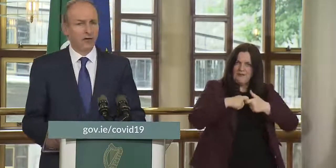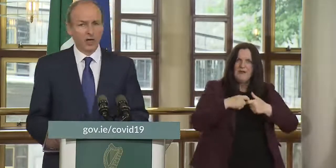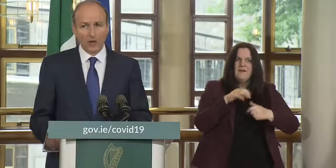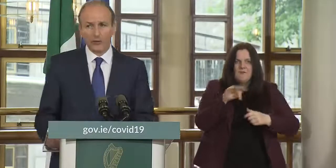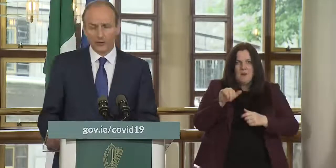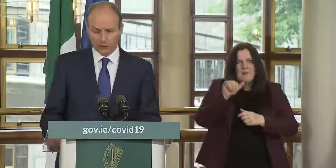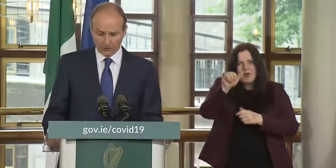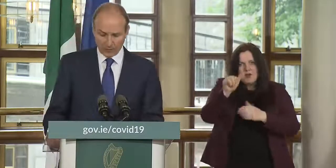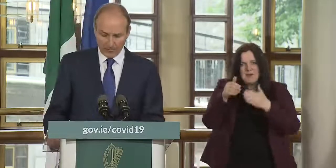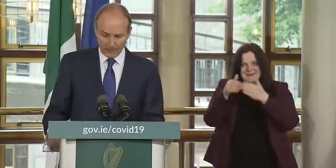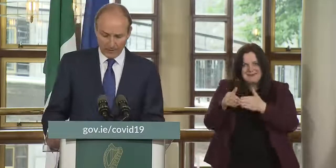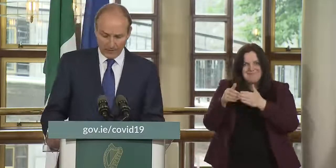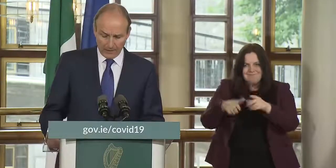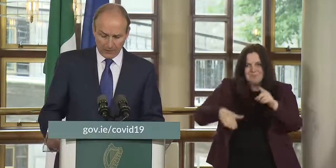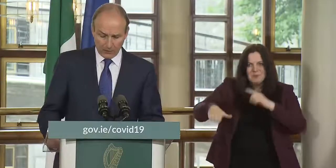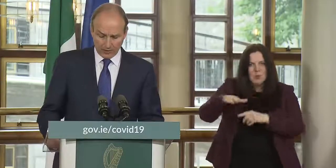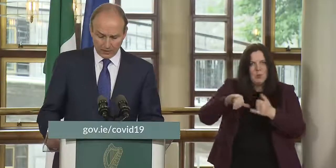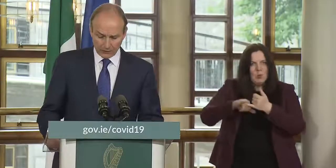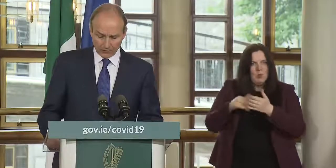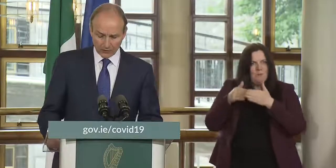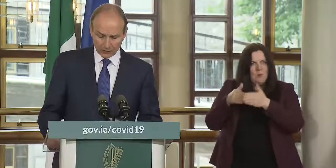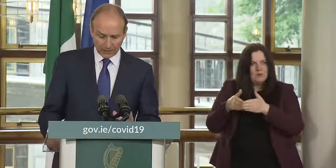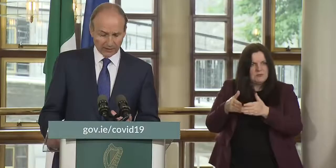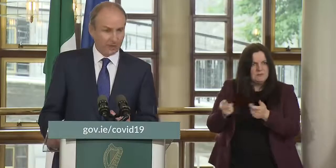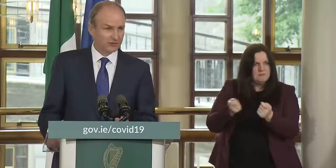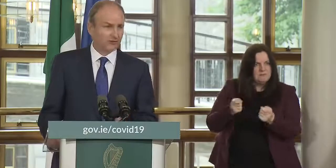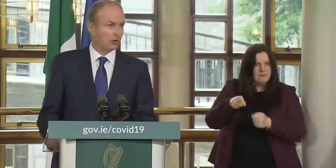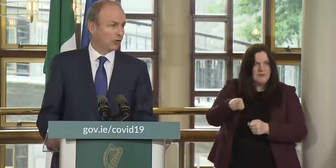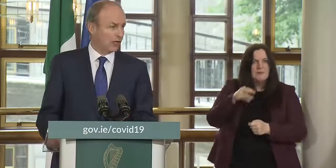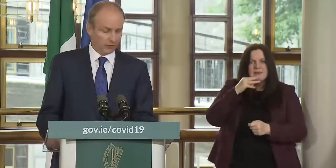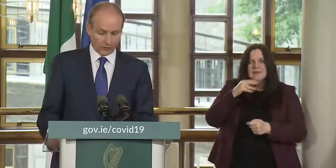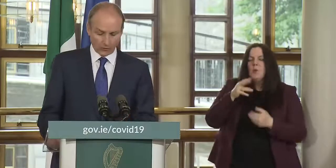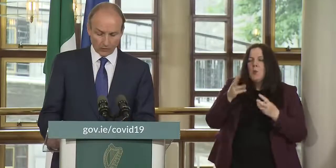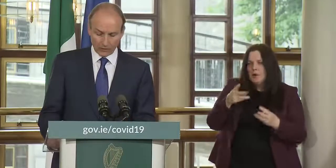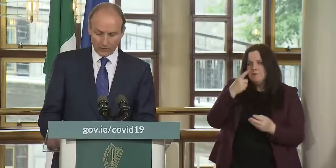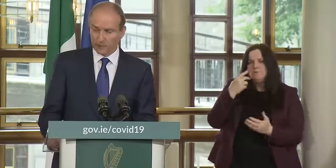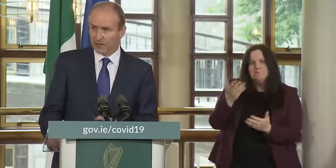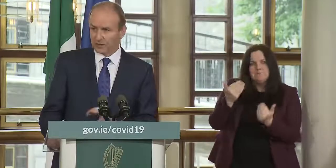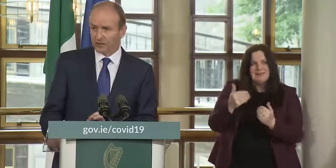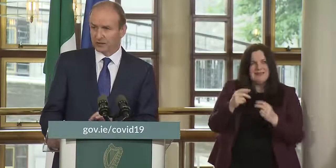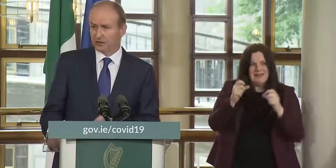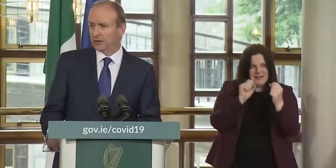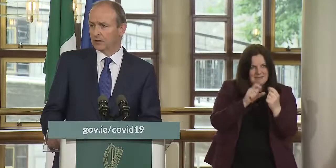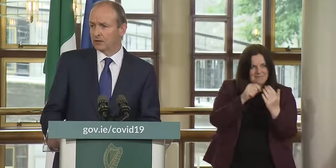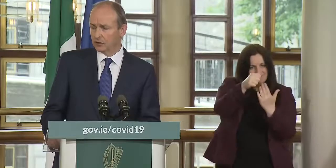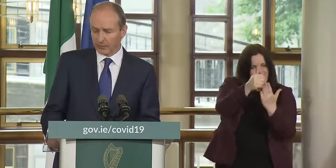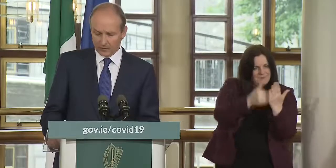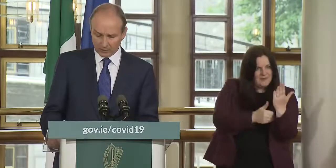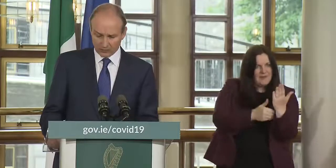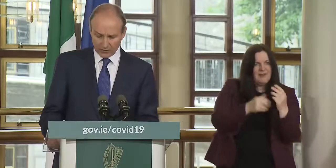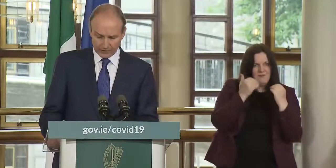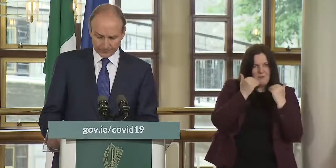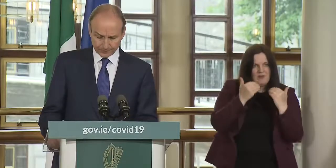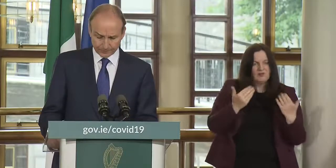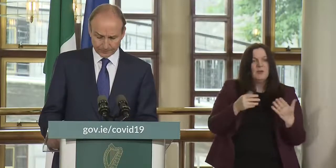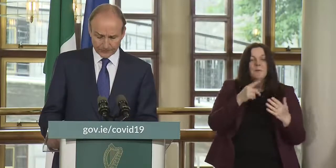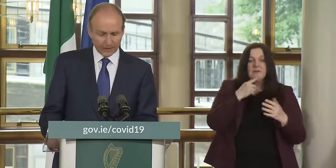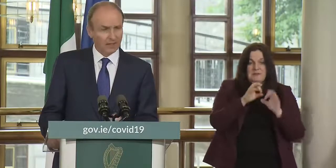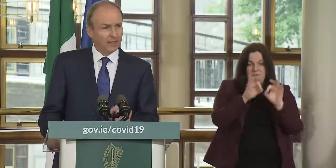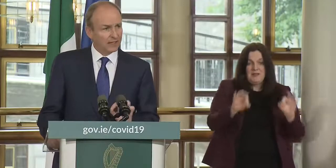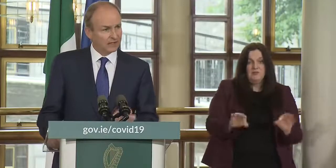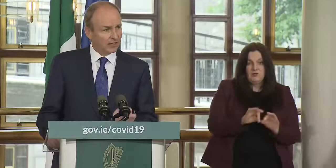and ferry operators the regulators underpinning the passenger locator form are being extended to the 20th of july